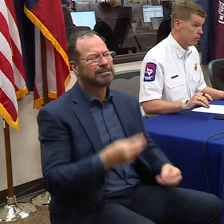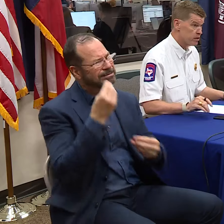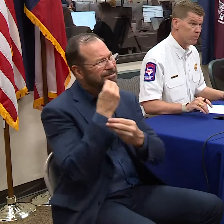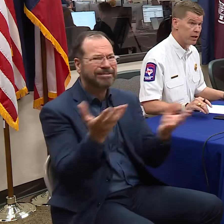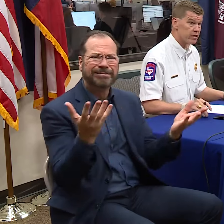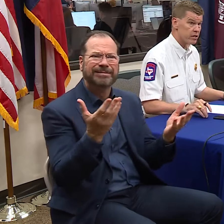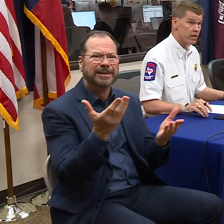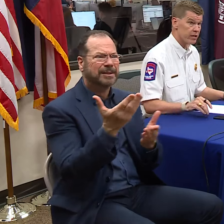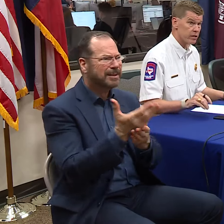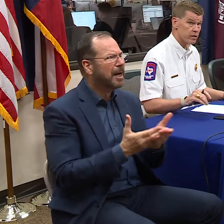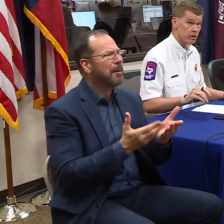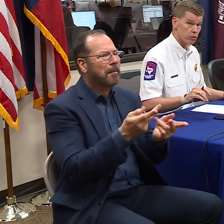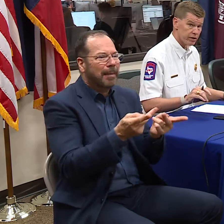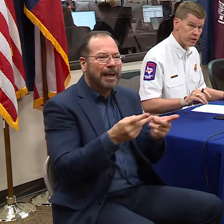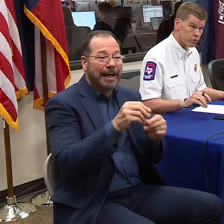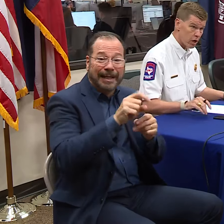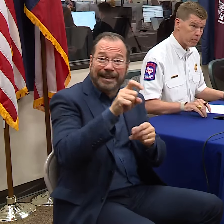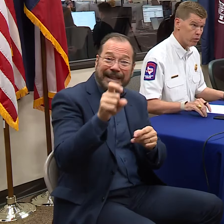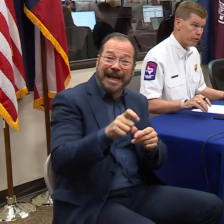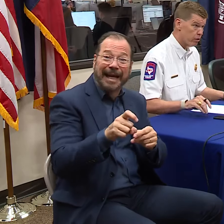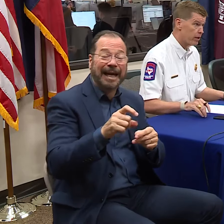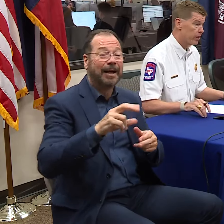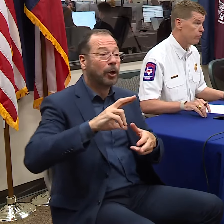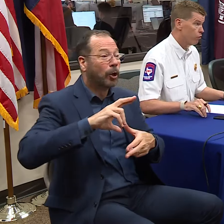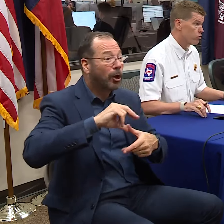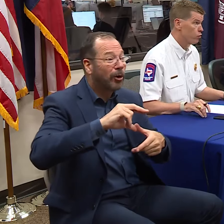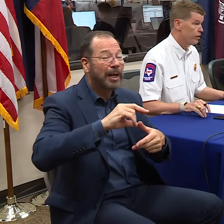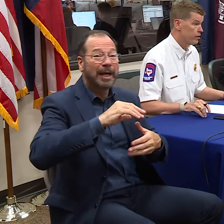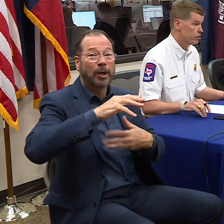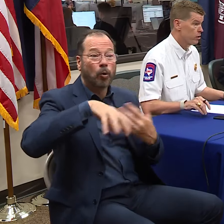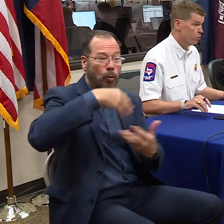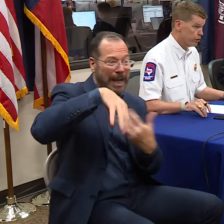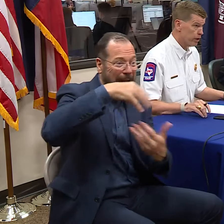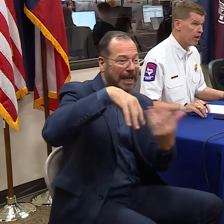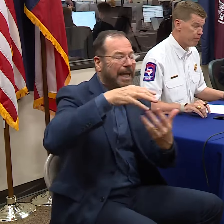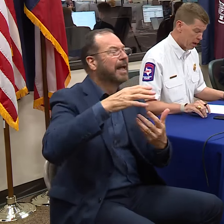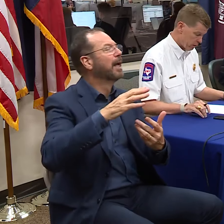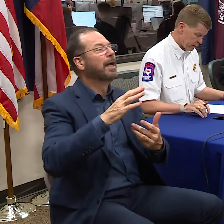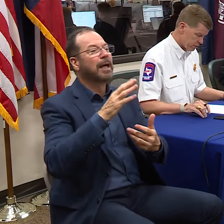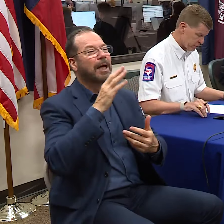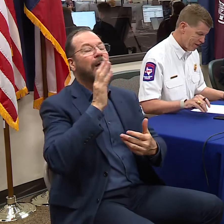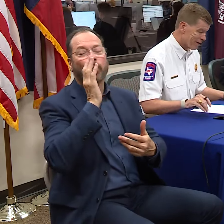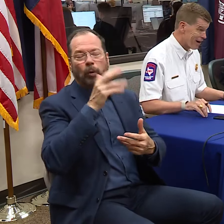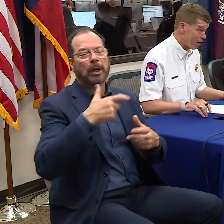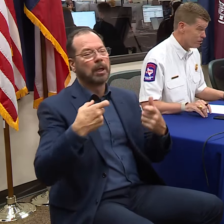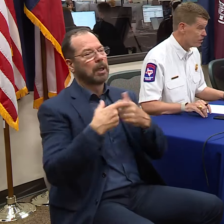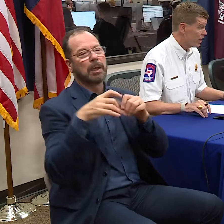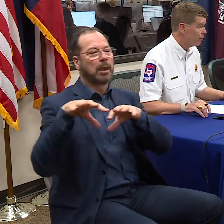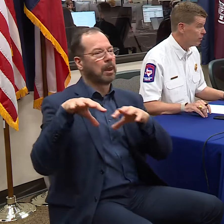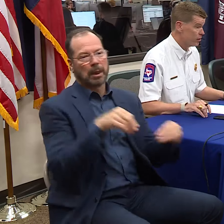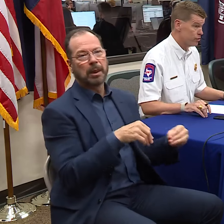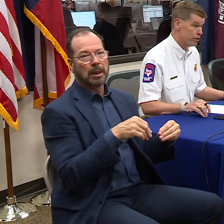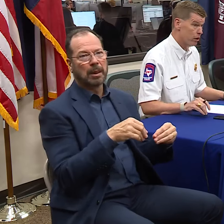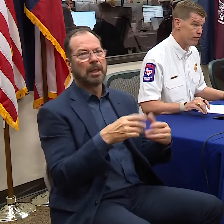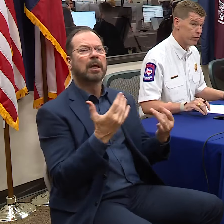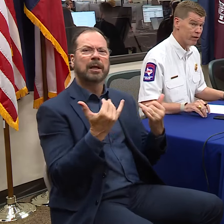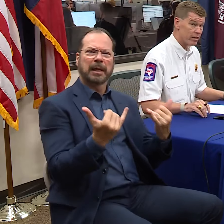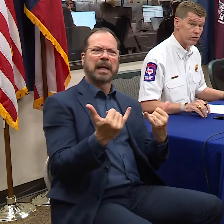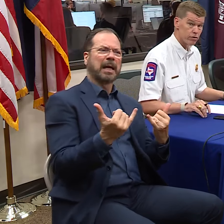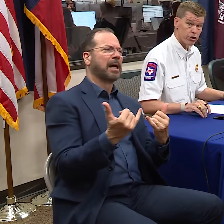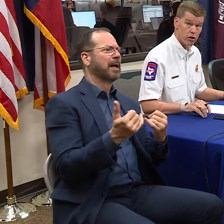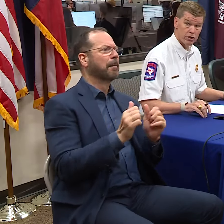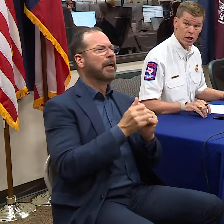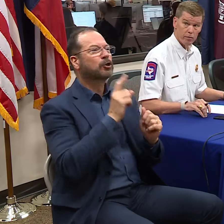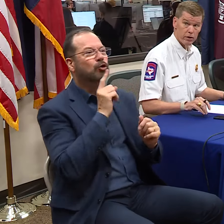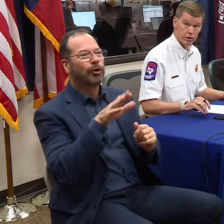known. There's going to be someplace in Texas that with these tropical and hurricane force winds, we are going to have power outages. Now is the time to make sure that all of your